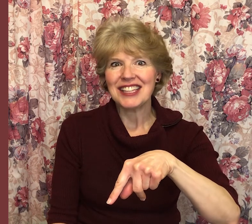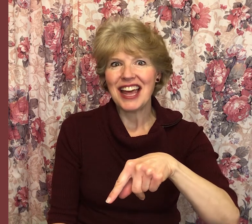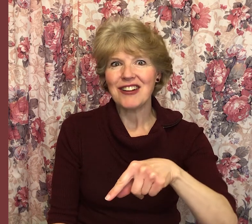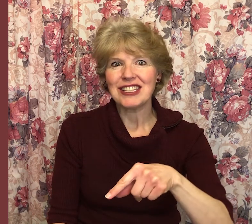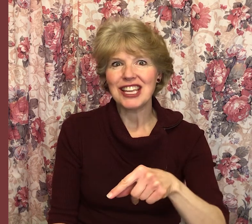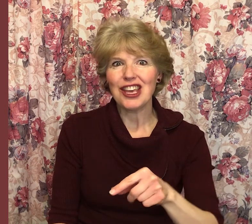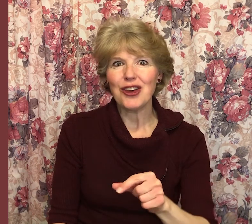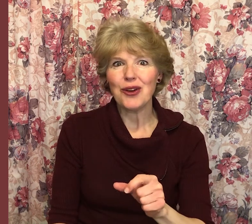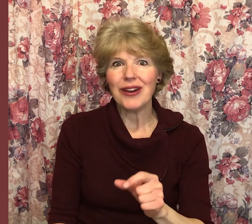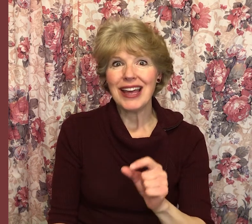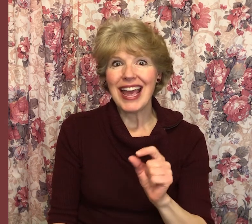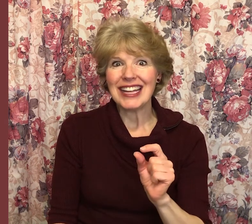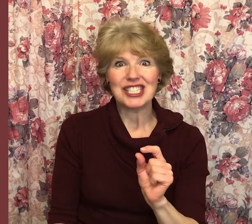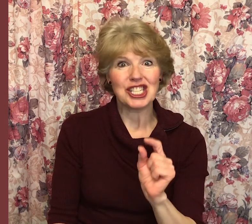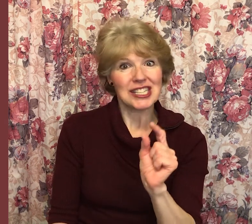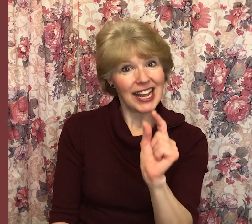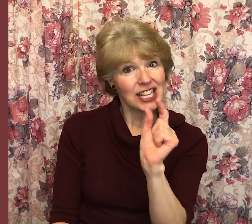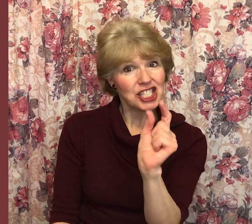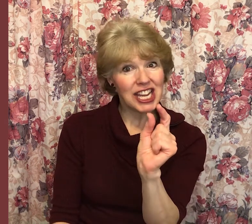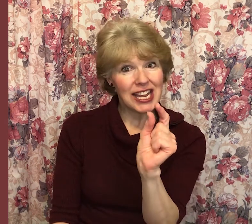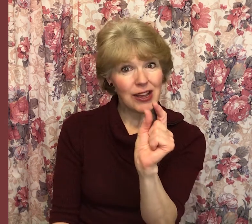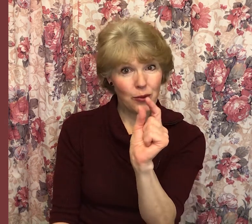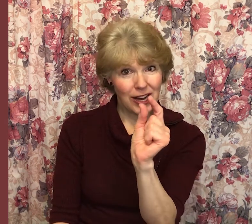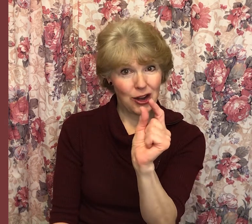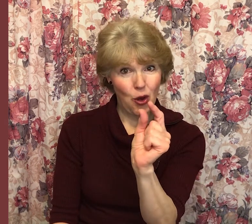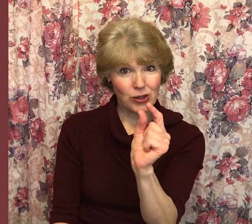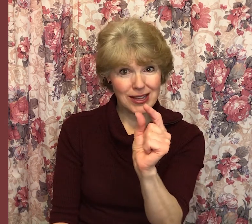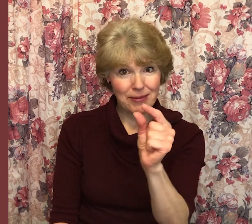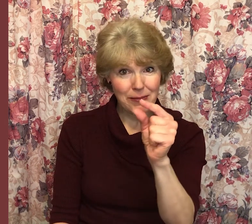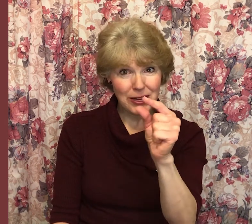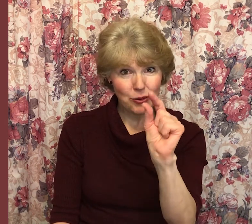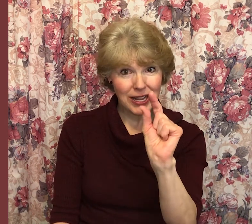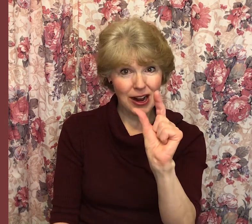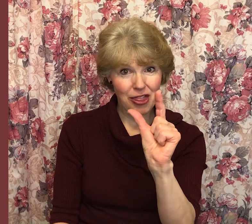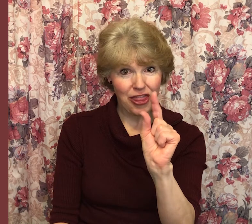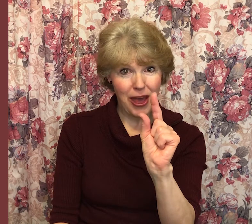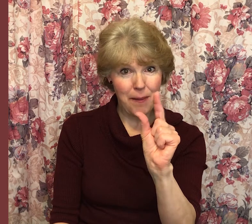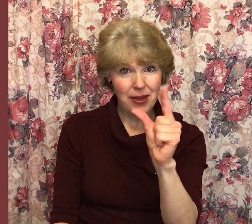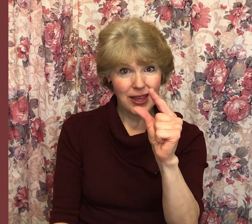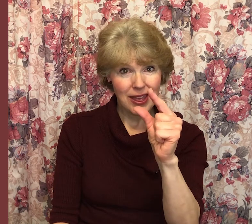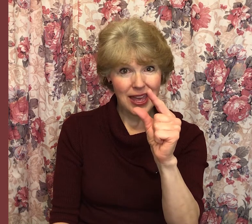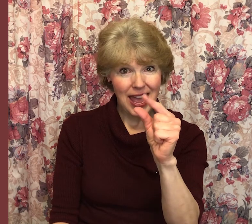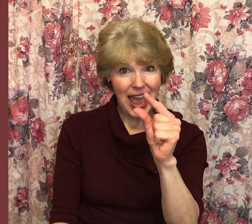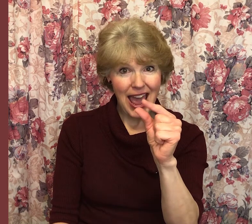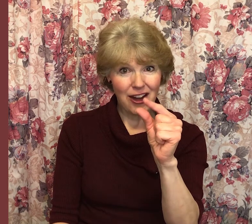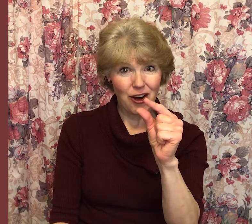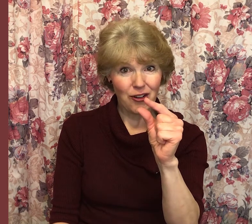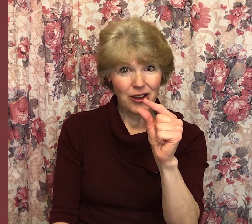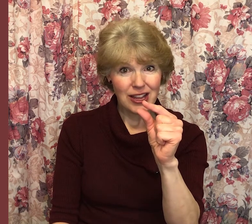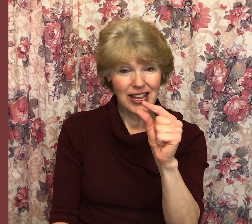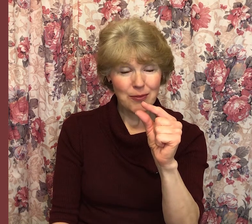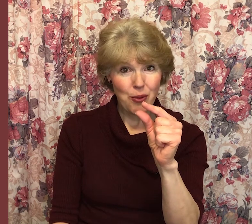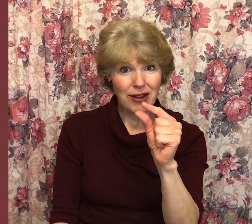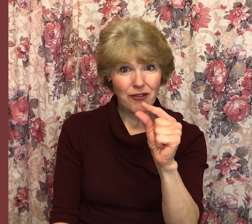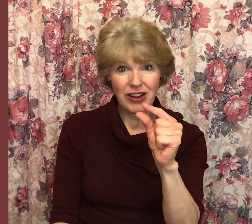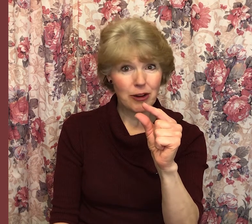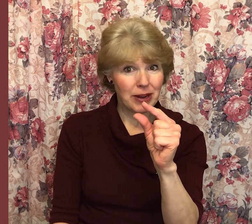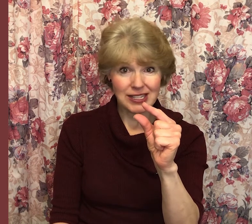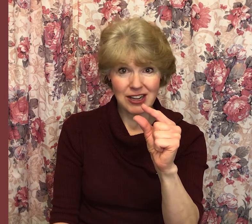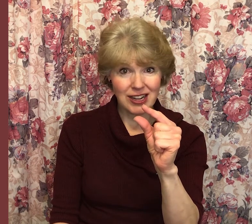letter is Q. It's just like a G. We're going to hold something between our thumb and our pointer finger, but it's not